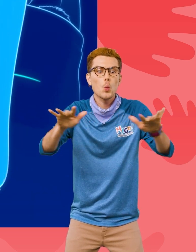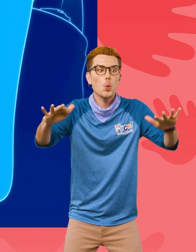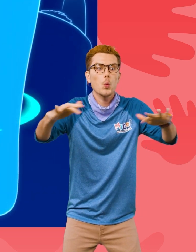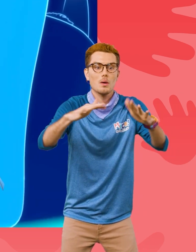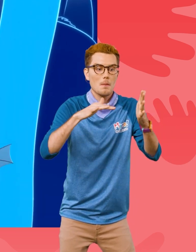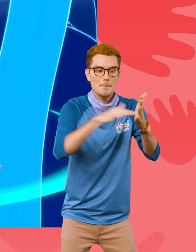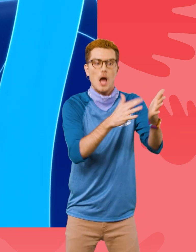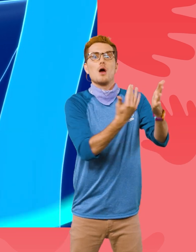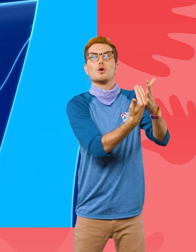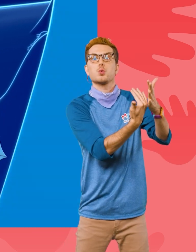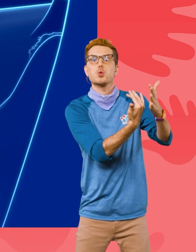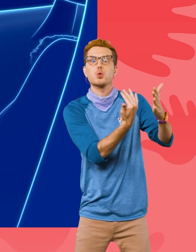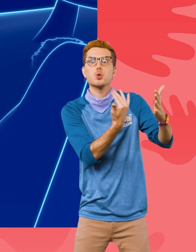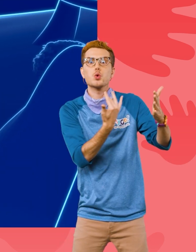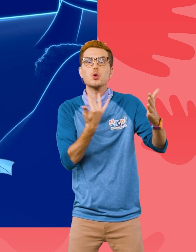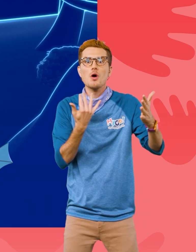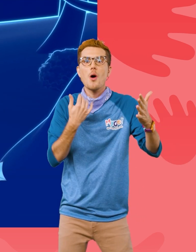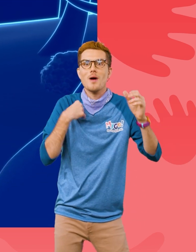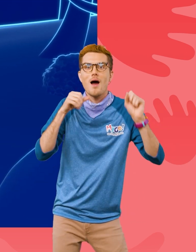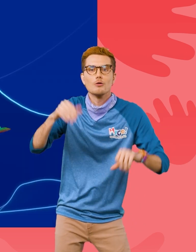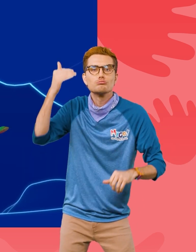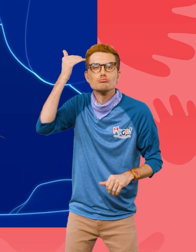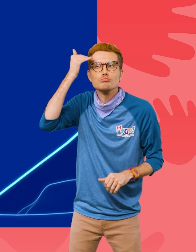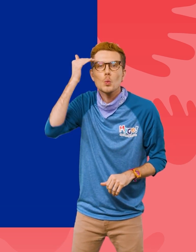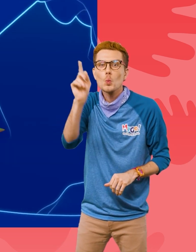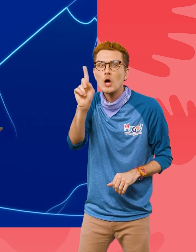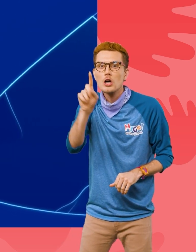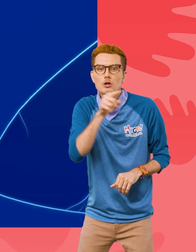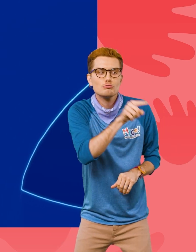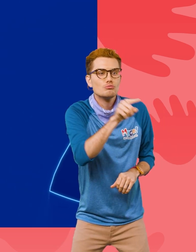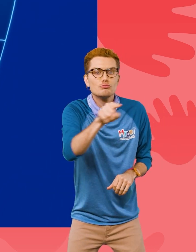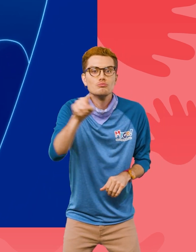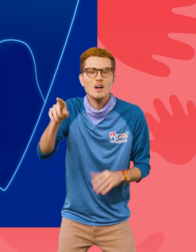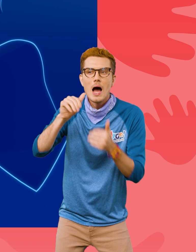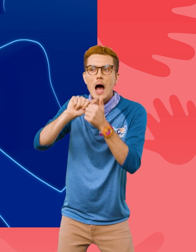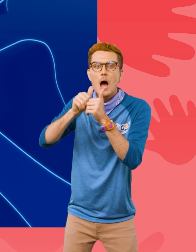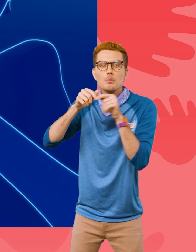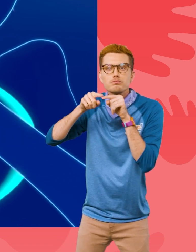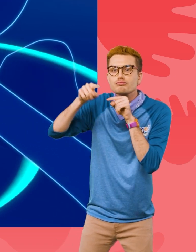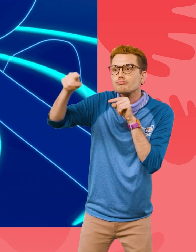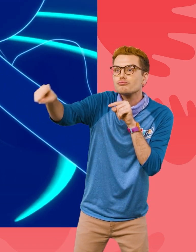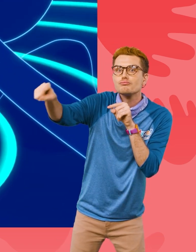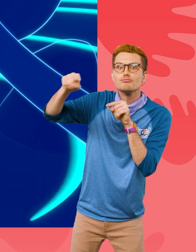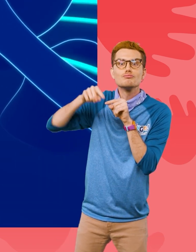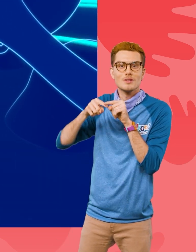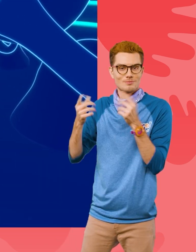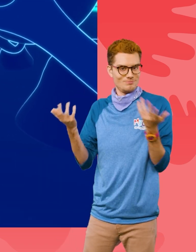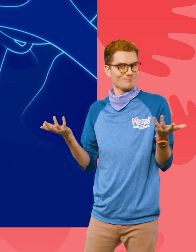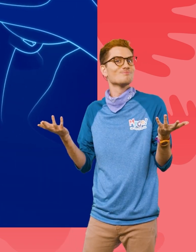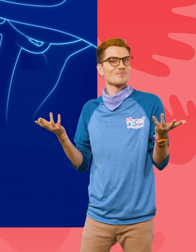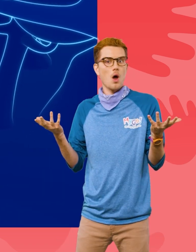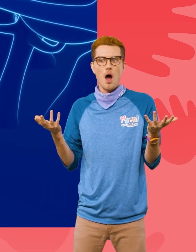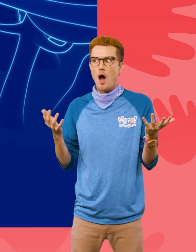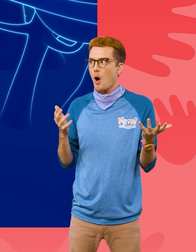bounce off objects and echo, so I can tell where the objects are, and how far away I am from them!